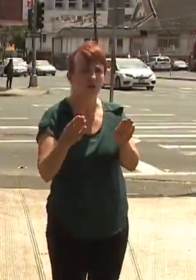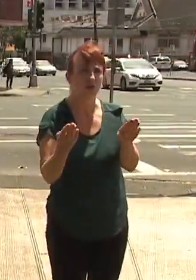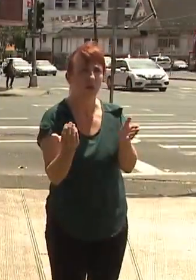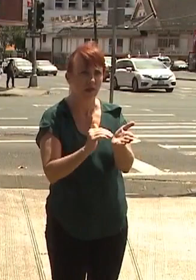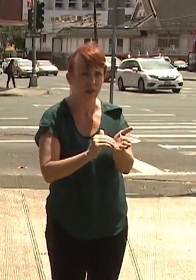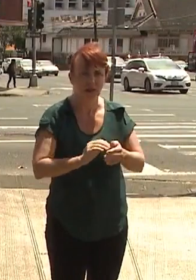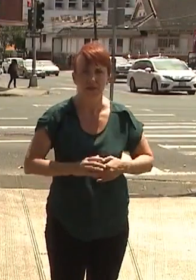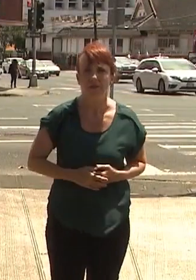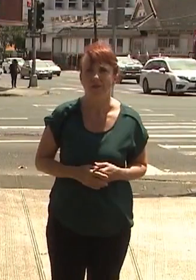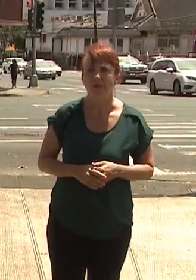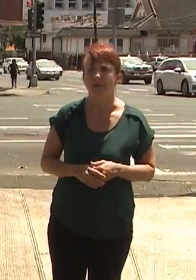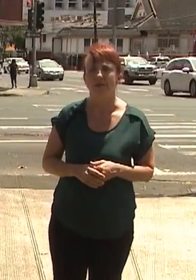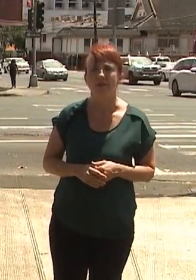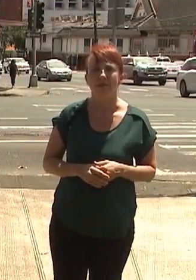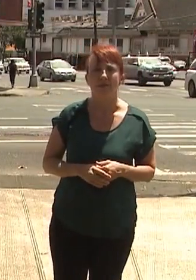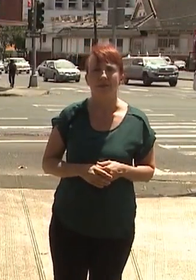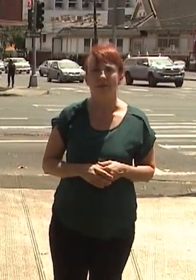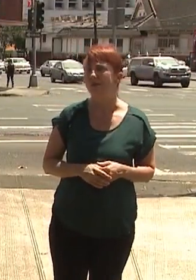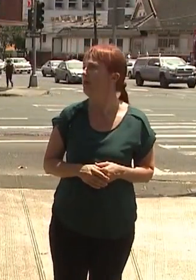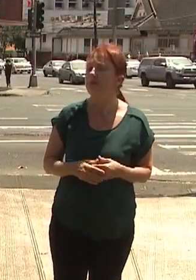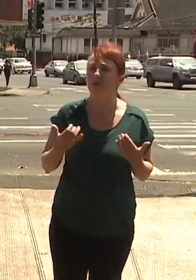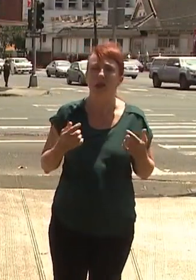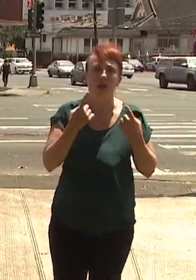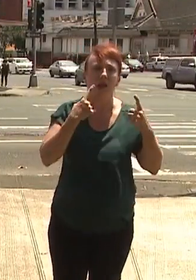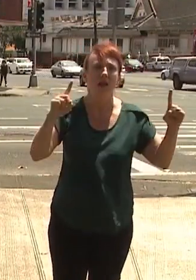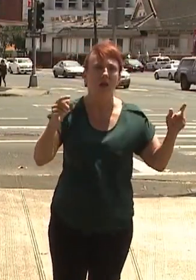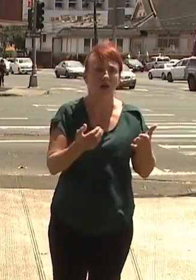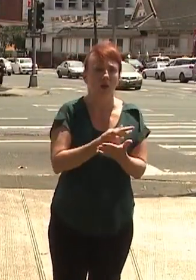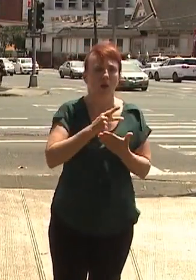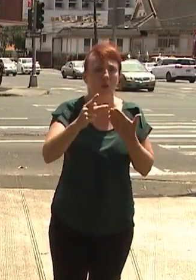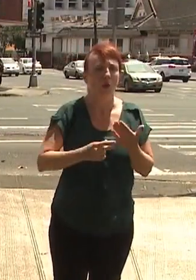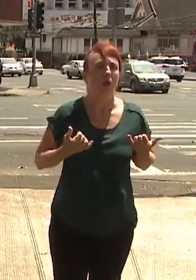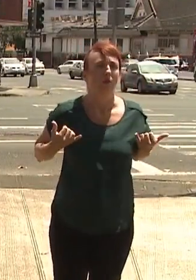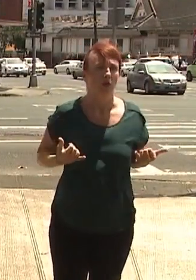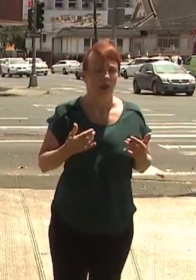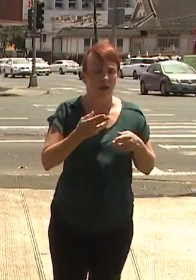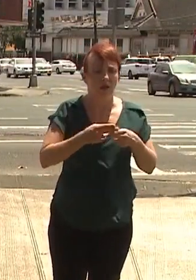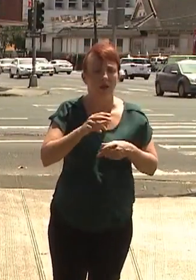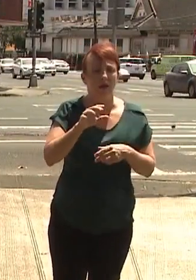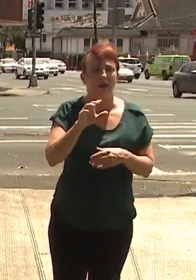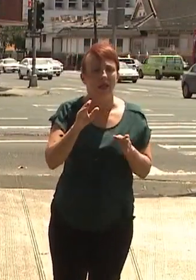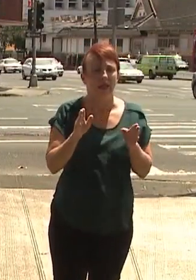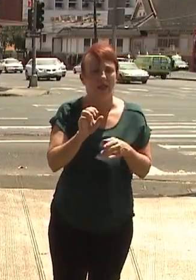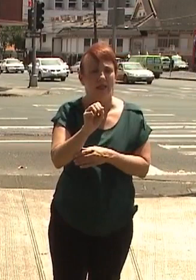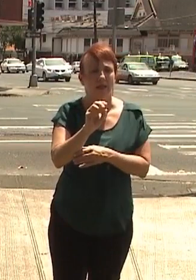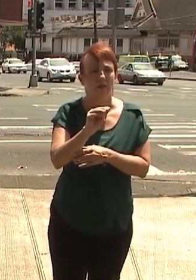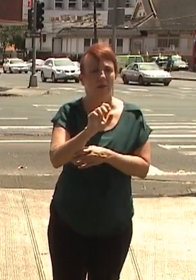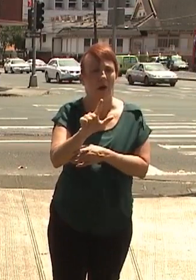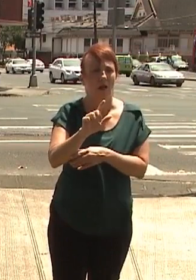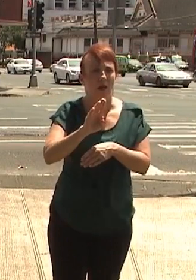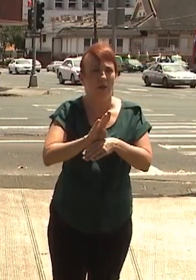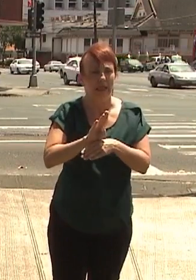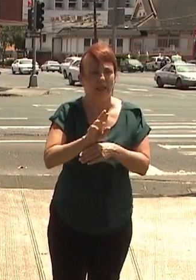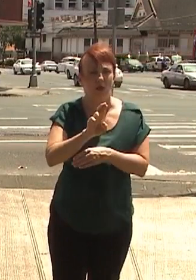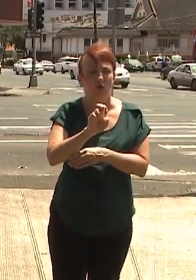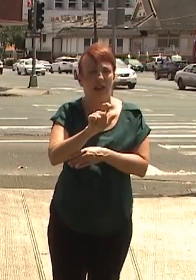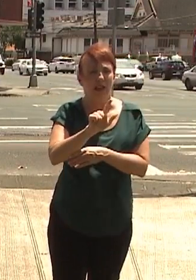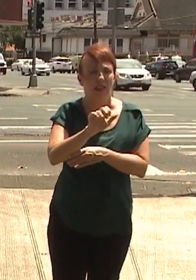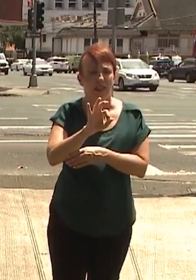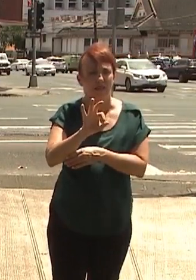we go forward with this, we're announcing a new program today called the Small Business Relief and Recovery Fund.